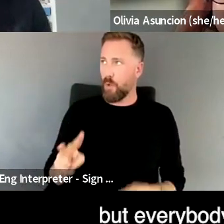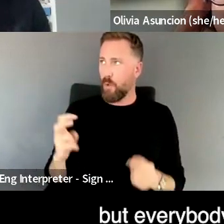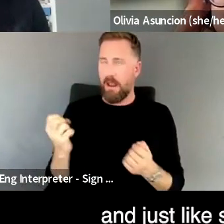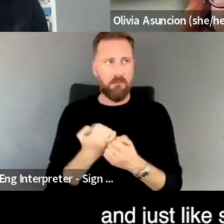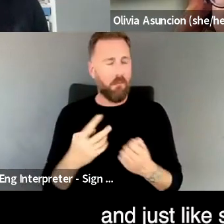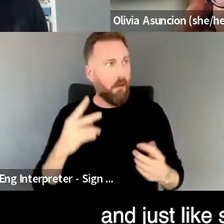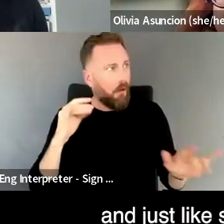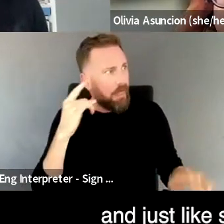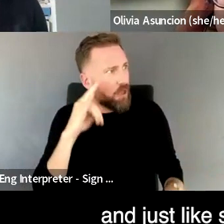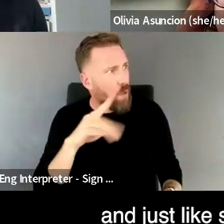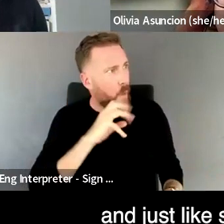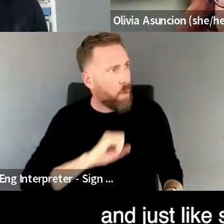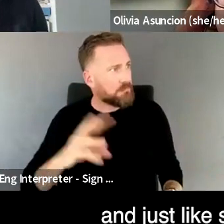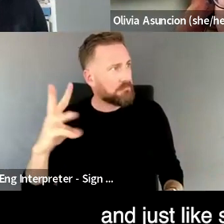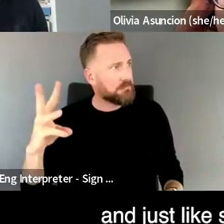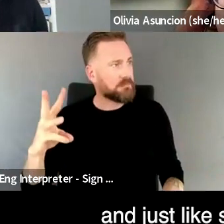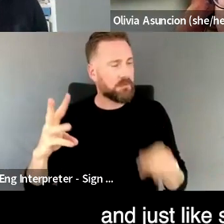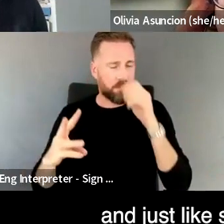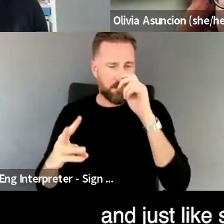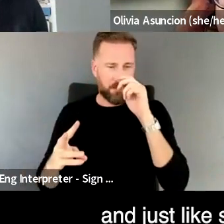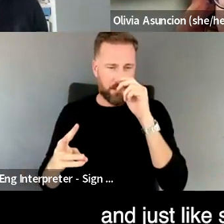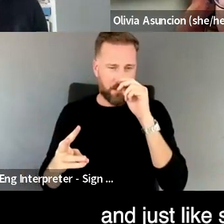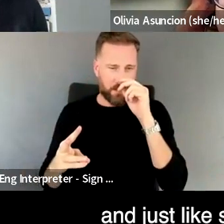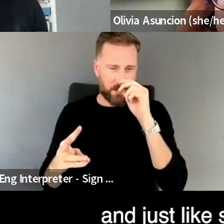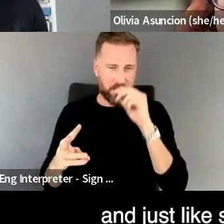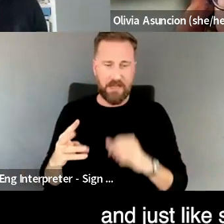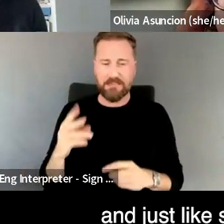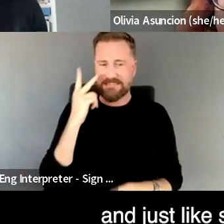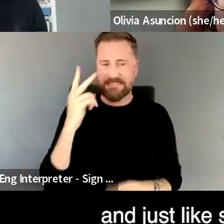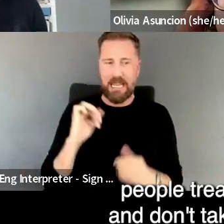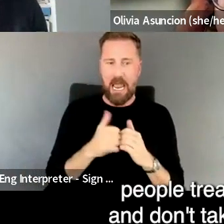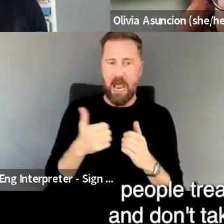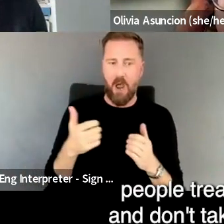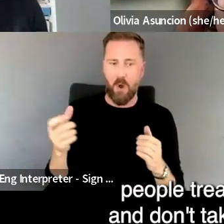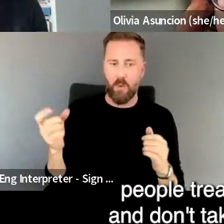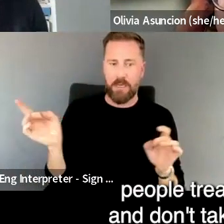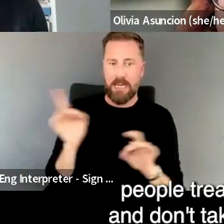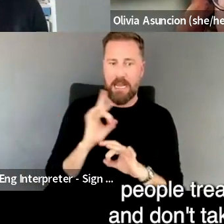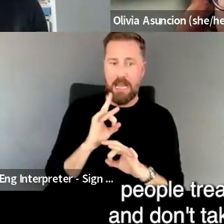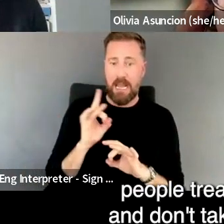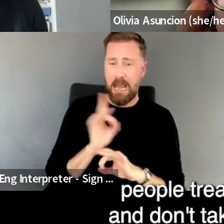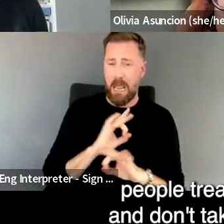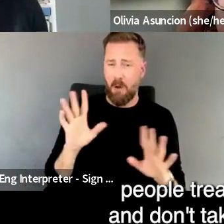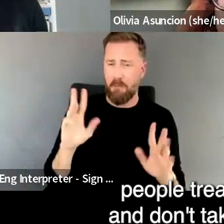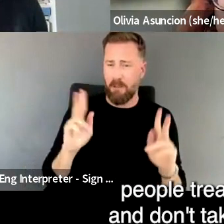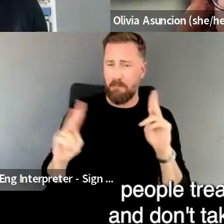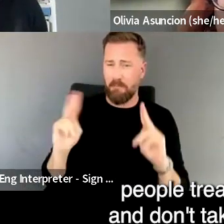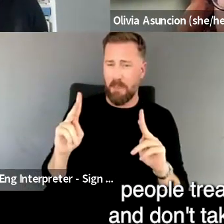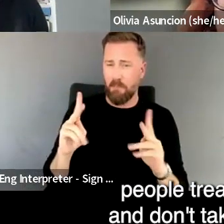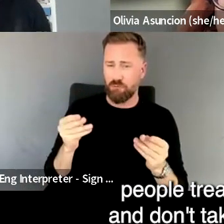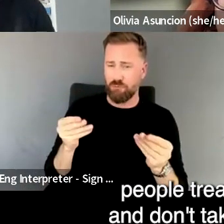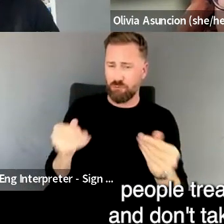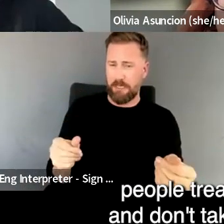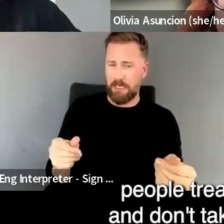uh, and just like seeing how terribly people treat kids and teens and don't take them